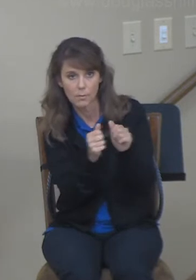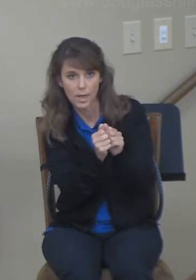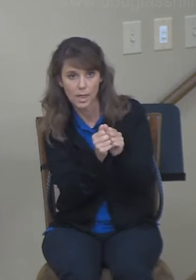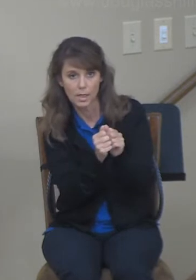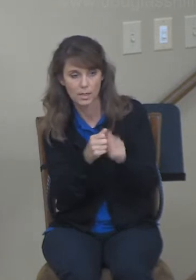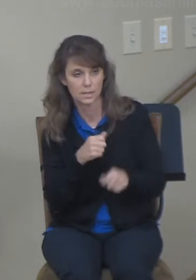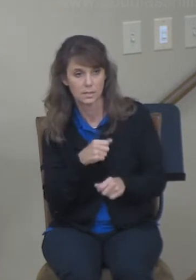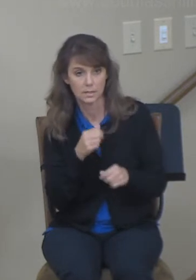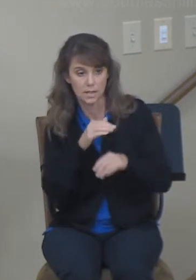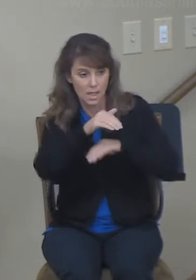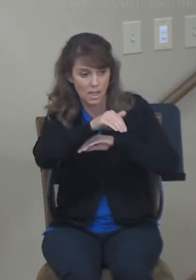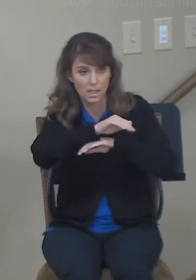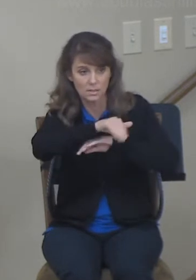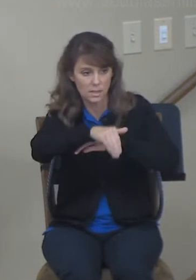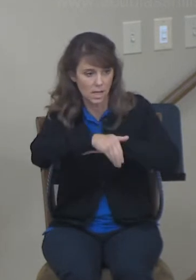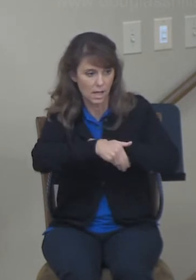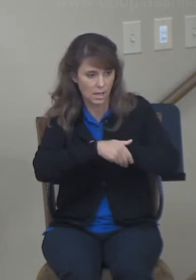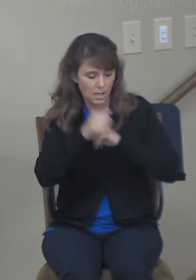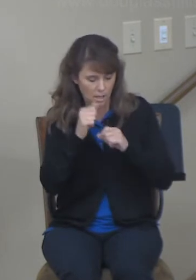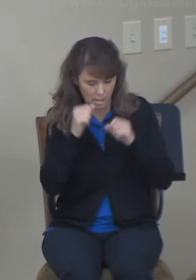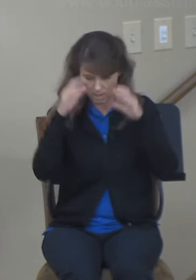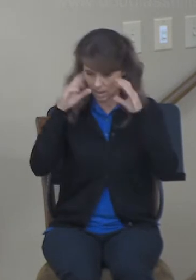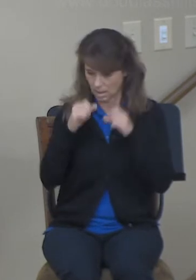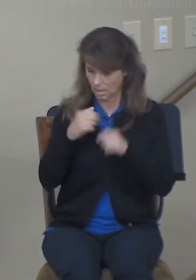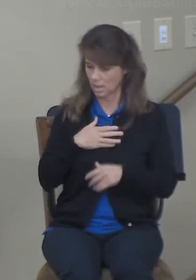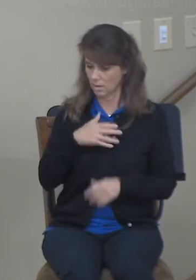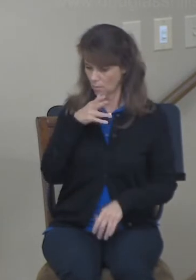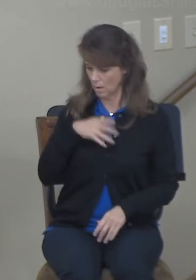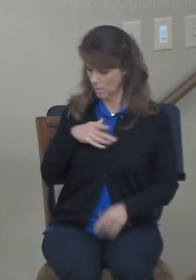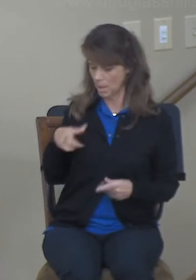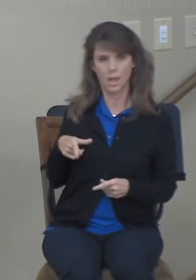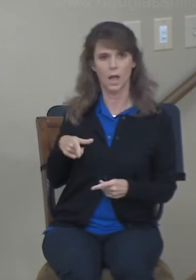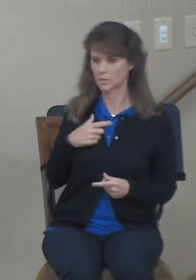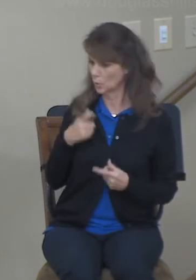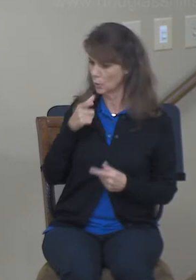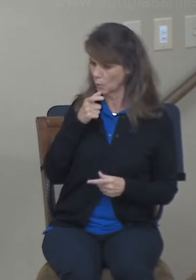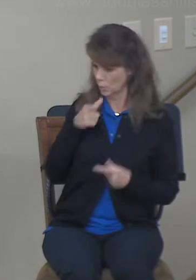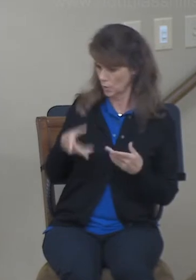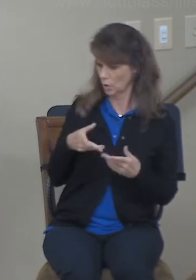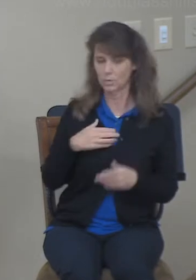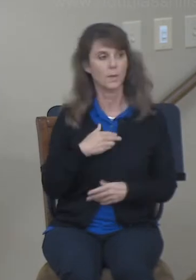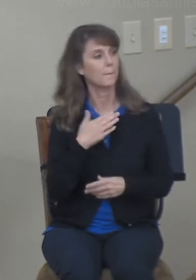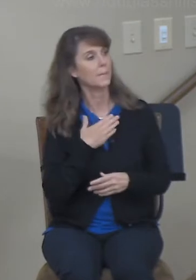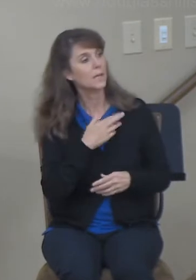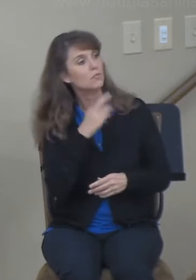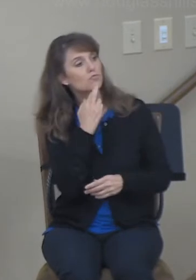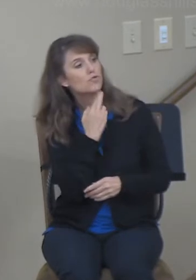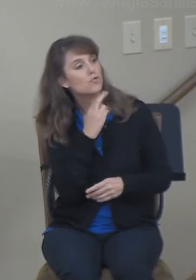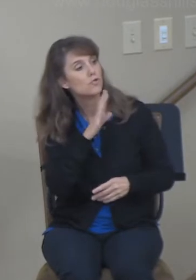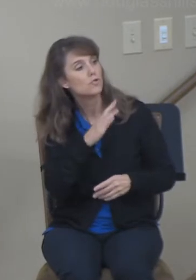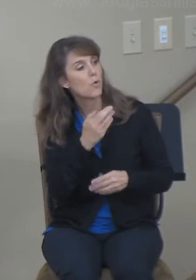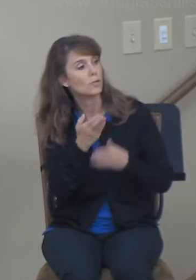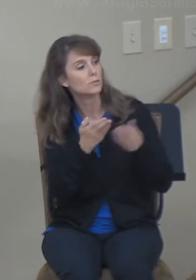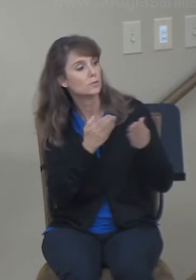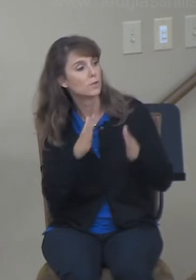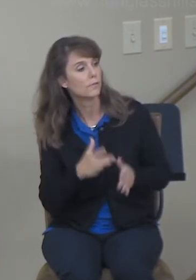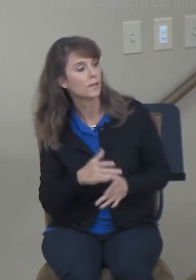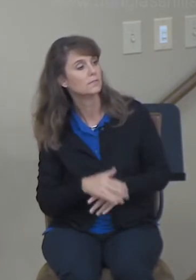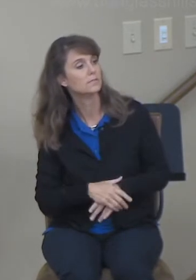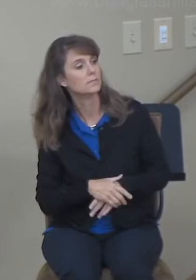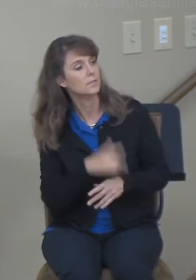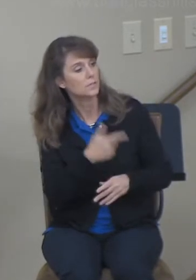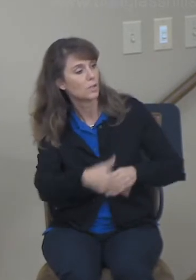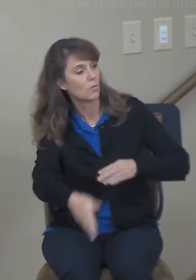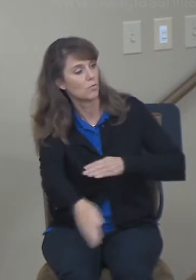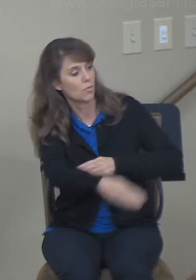bent forward. And behold, a woman was lying at his feet. And he said, Who are you? She answered, I am Ruth, your maid. So spread your covering